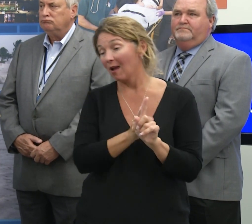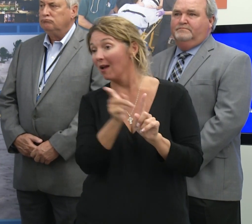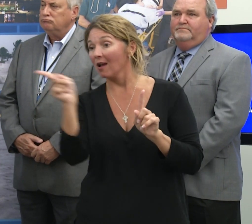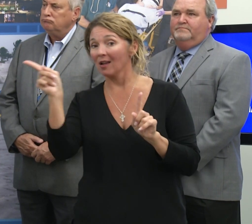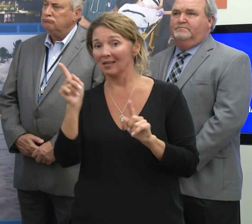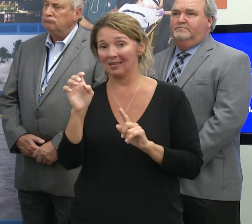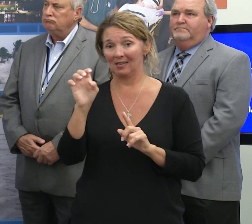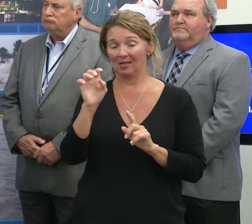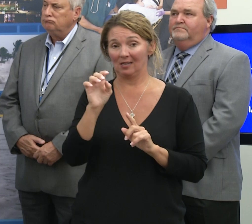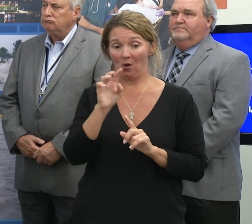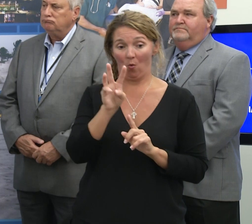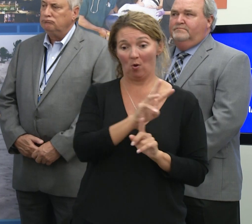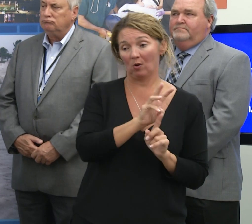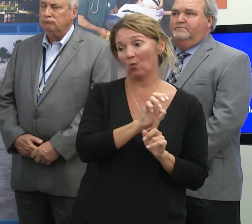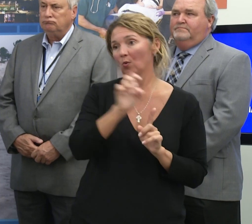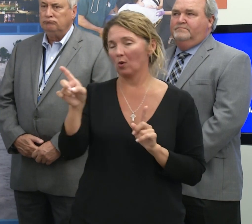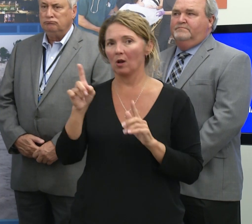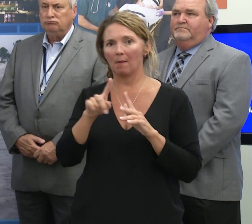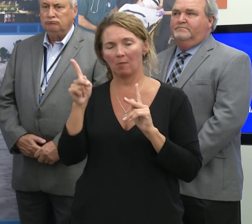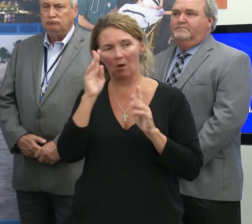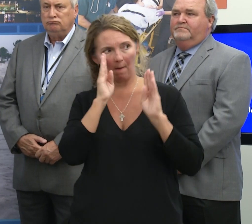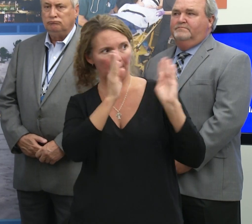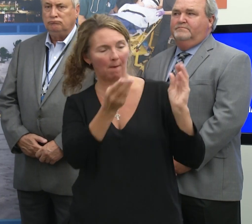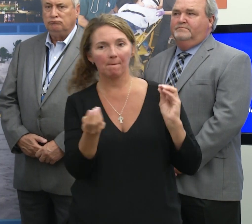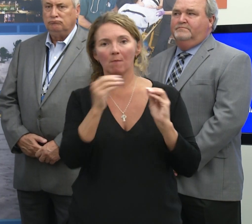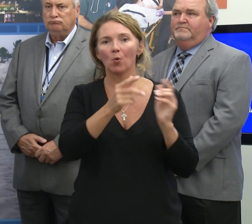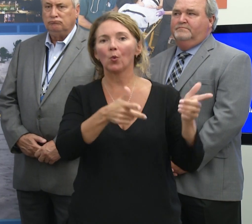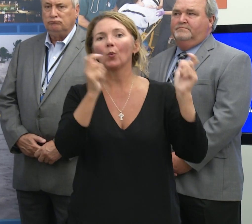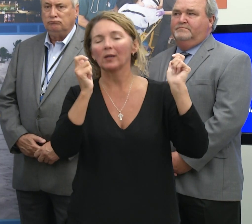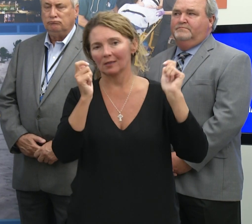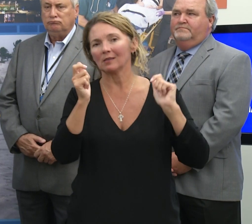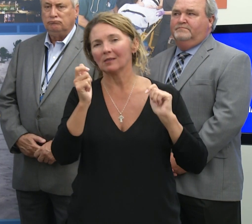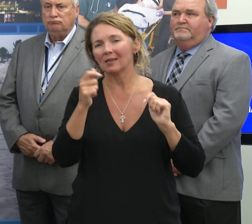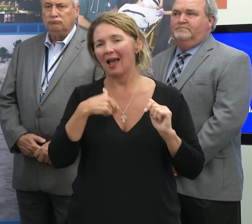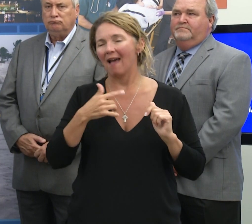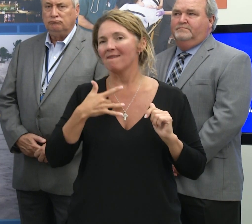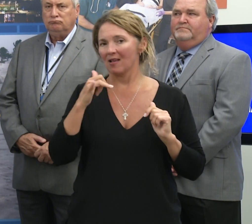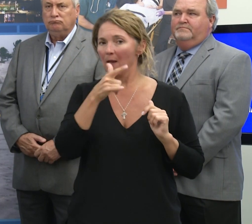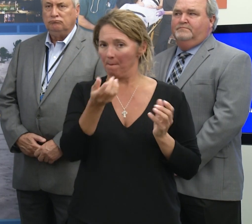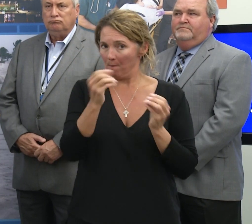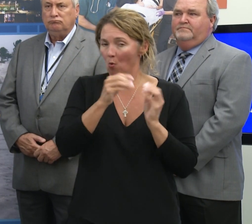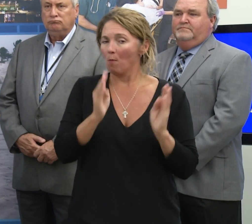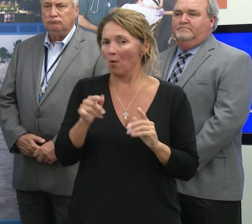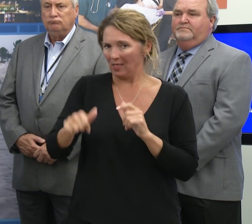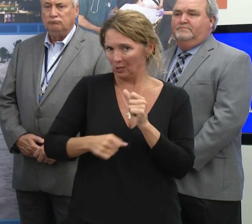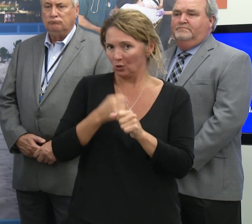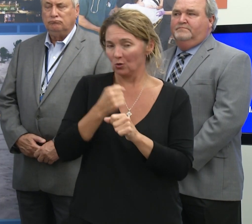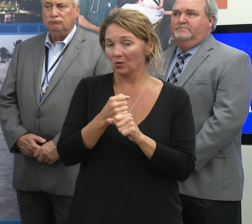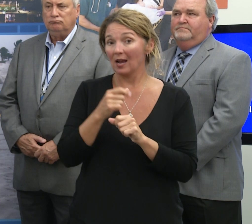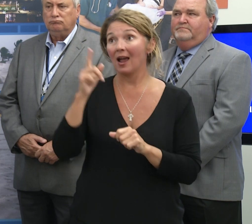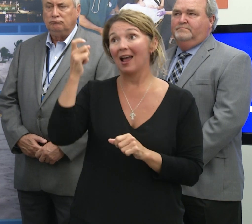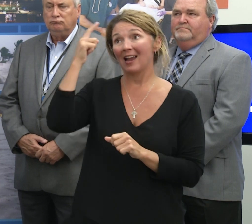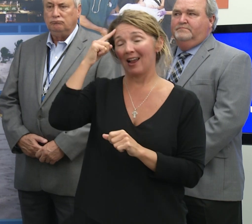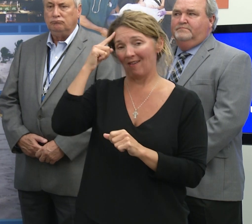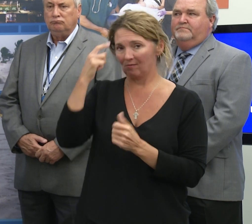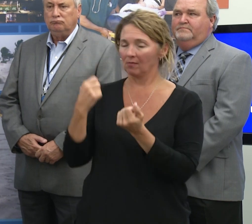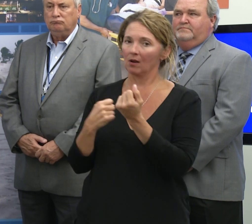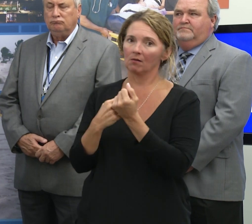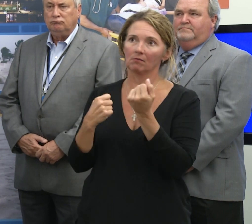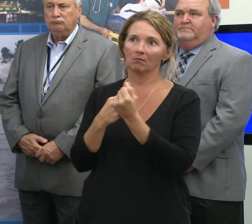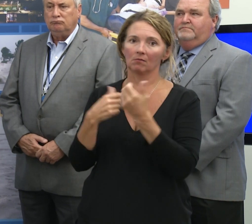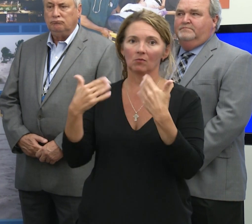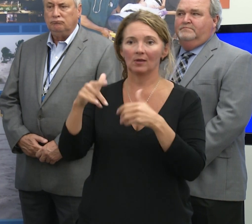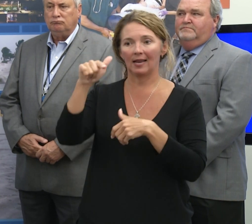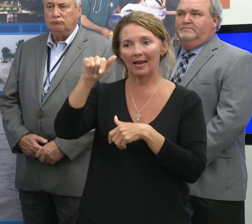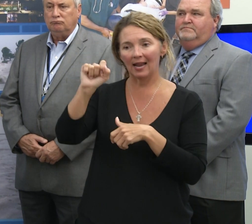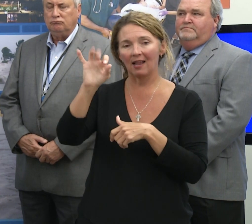the East Coast to the West Coast allowed people to pay attention quicker. So I think they were better prepared. I think the governor was hugely helpful in getting